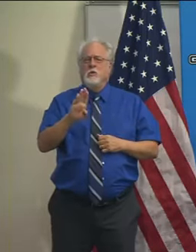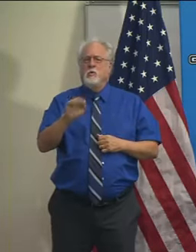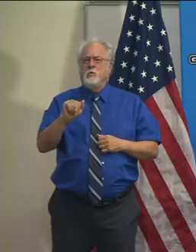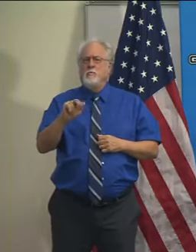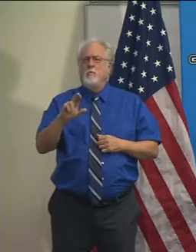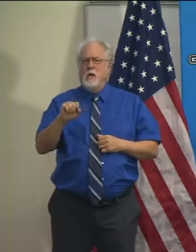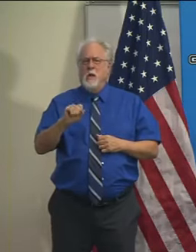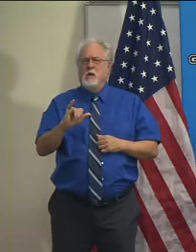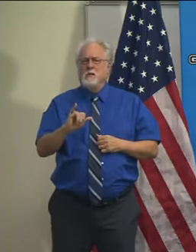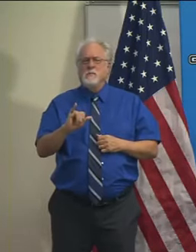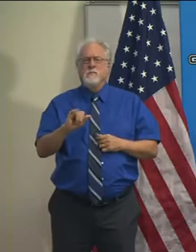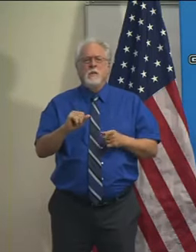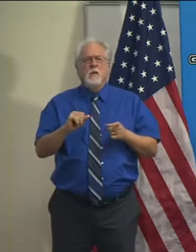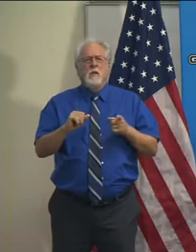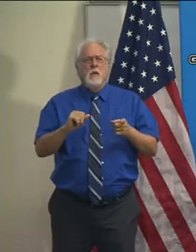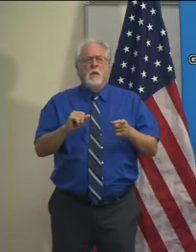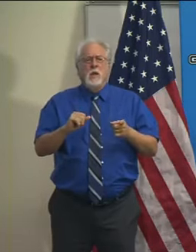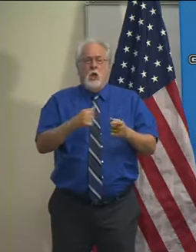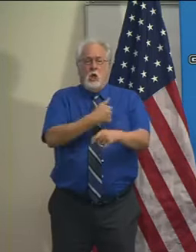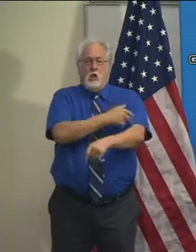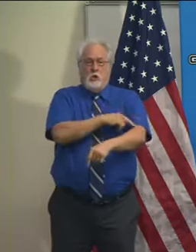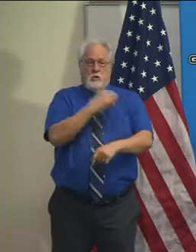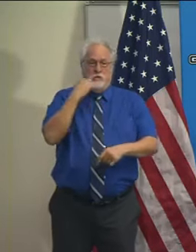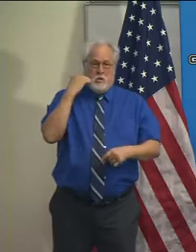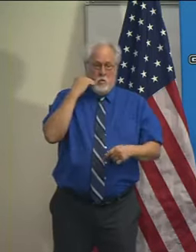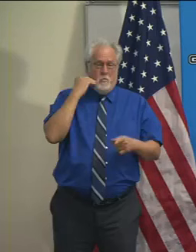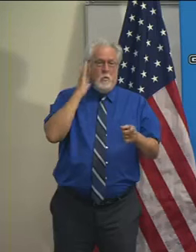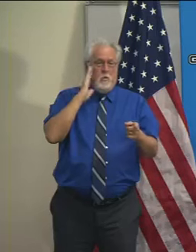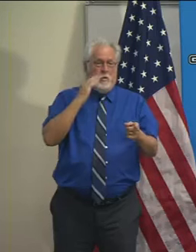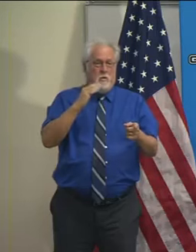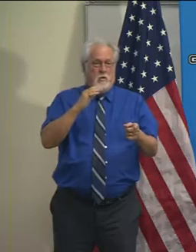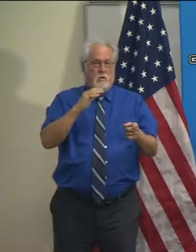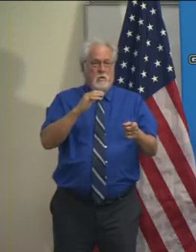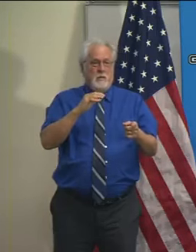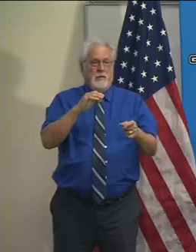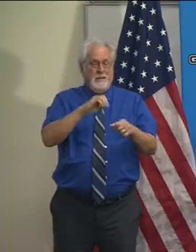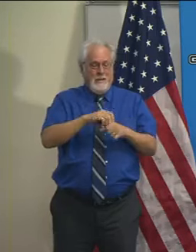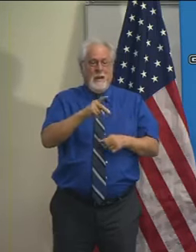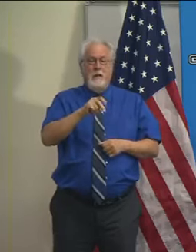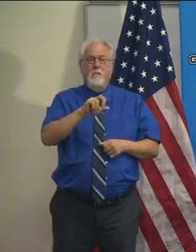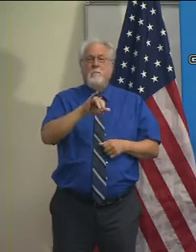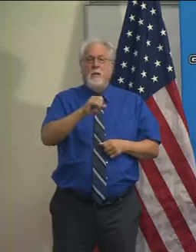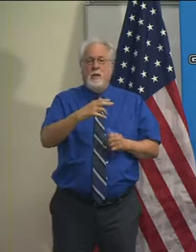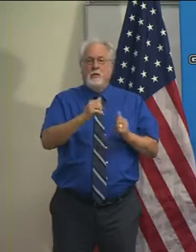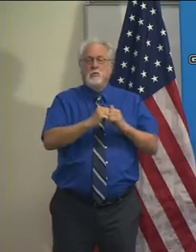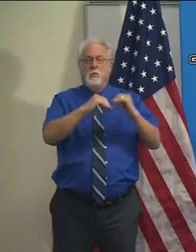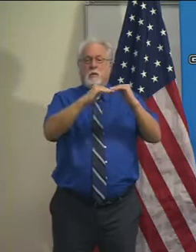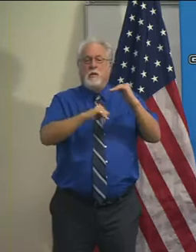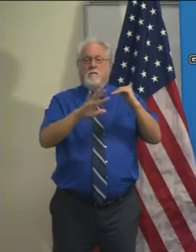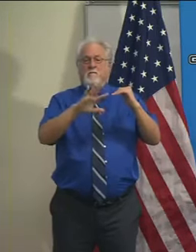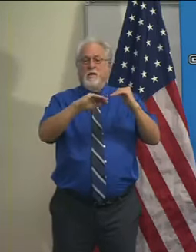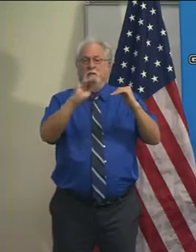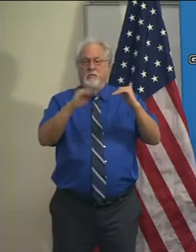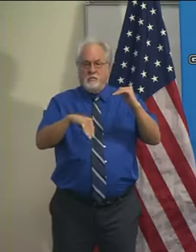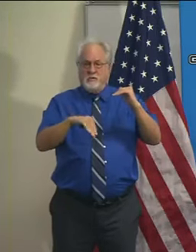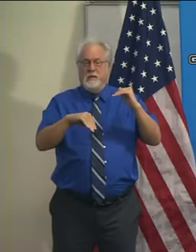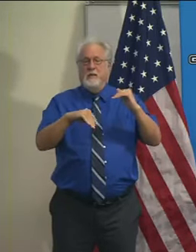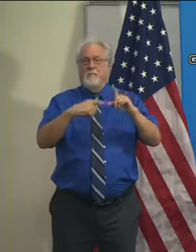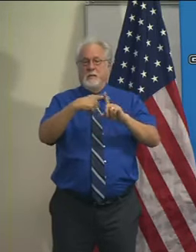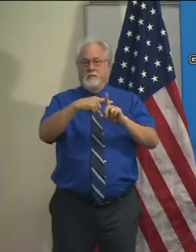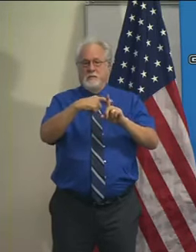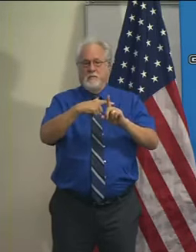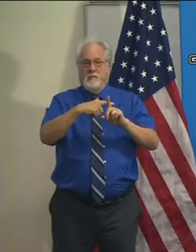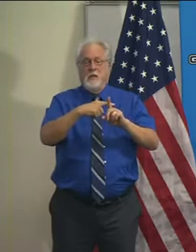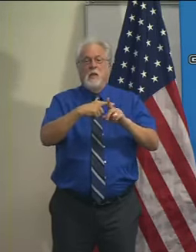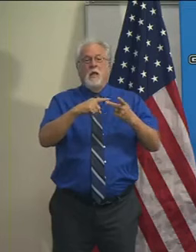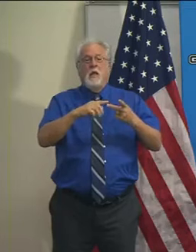nursing homes are going to have to be located in parishes with 5% positivity or less and